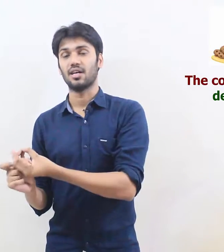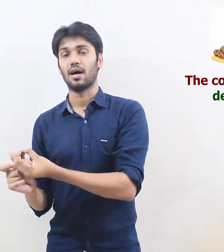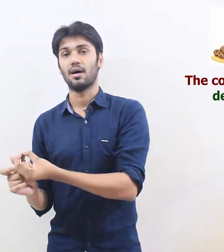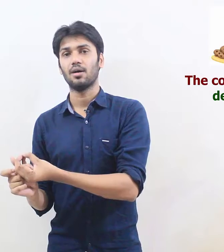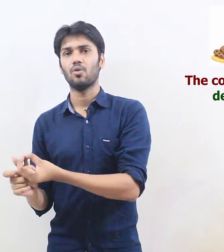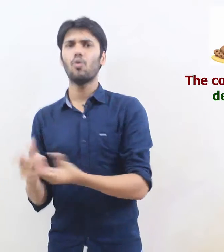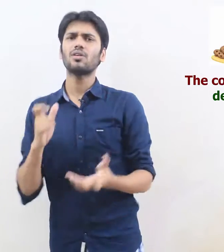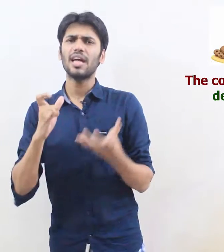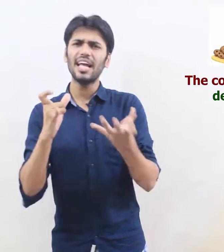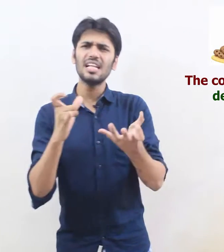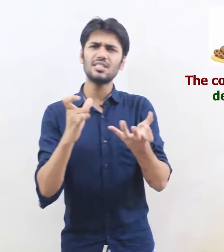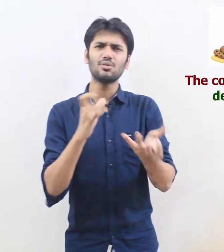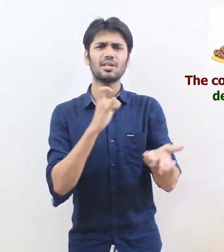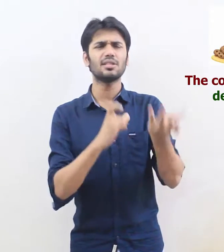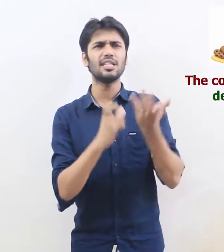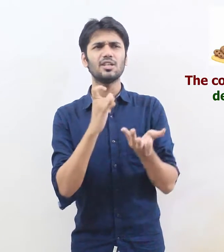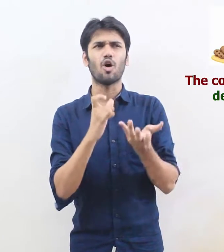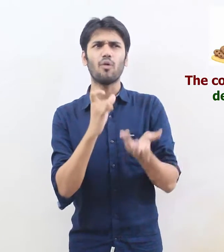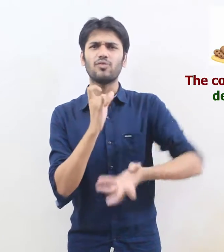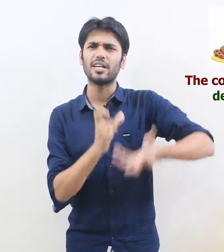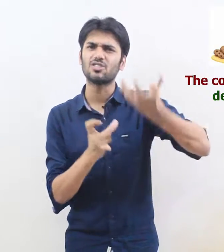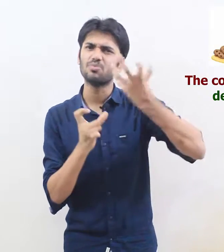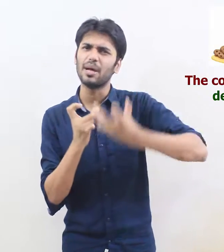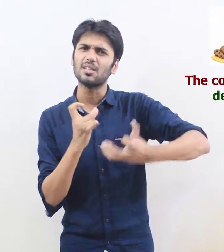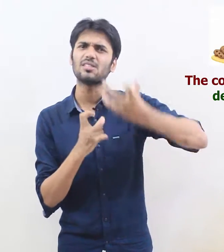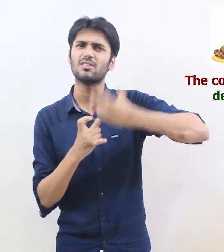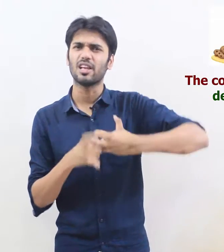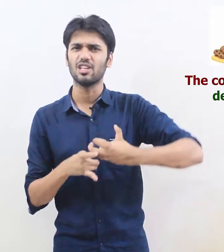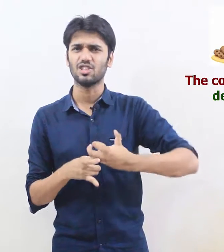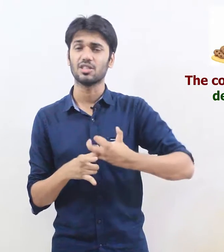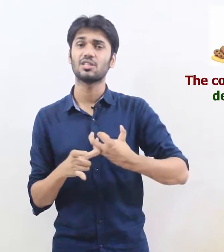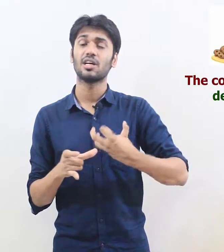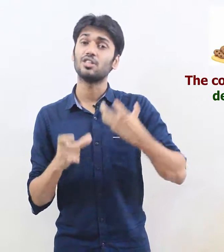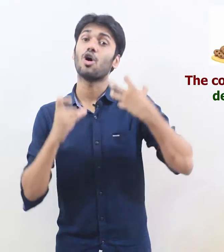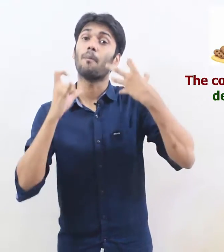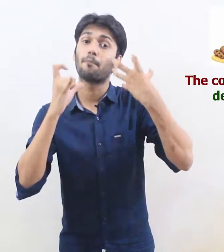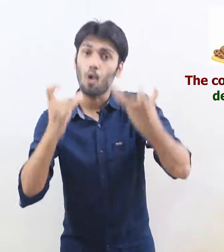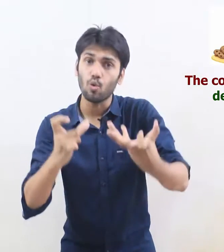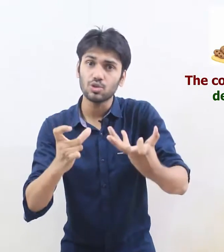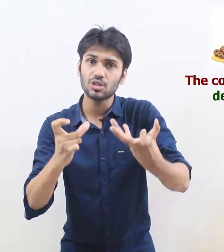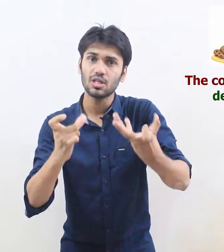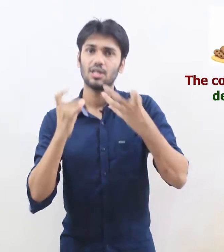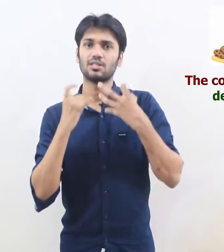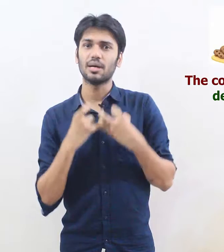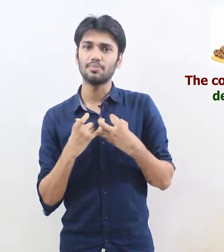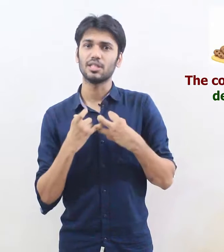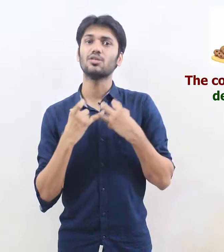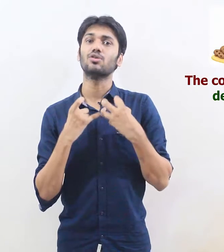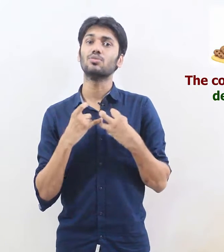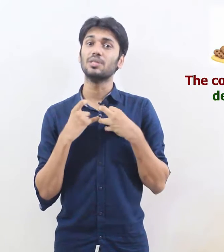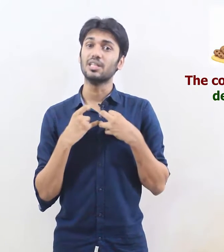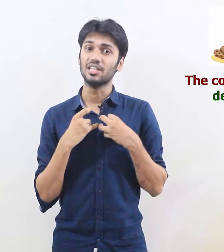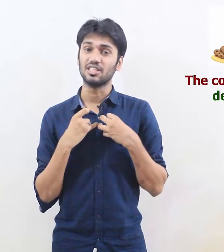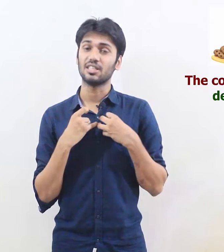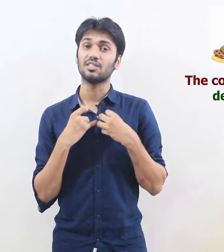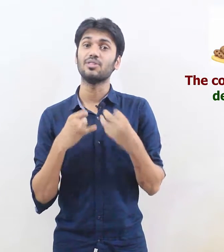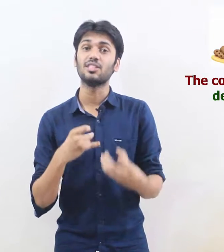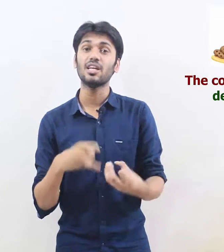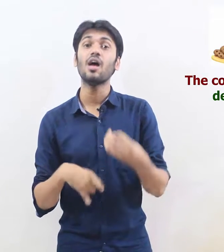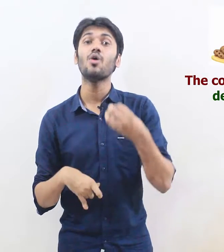what else you can think of that smells delicious it's of course something would be delicious if it is a